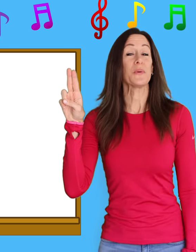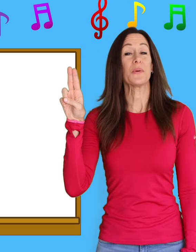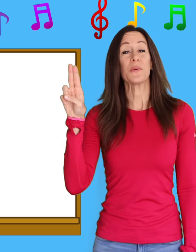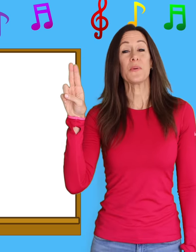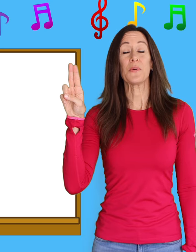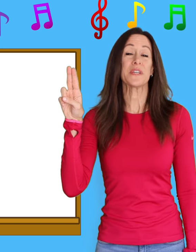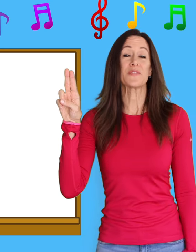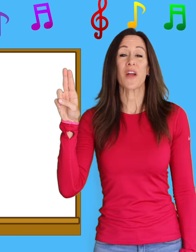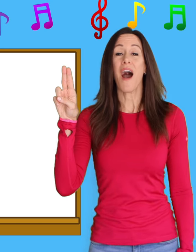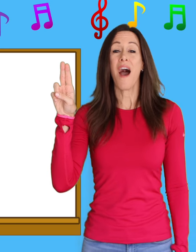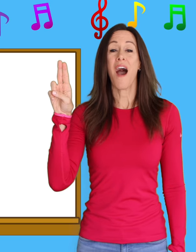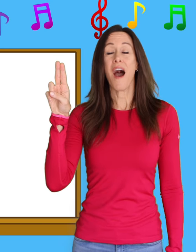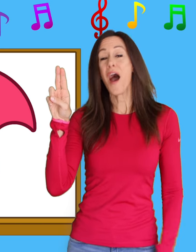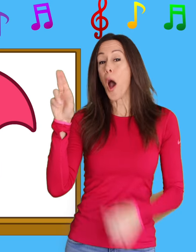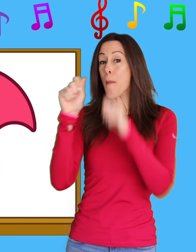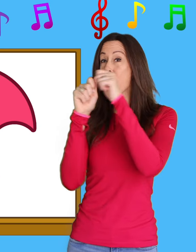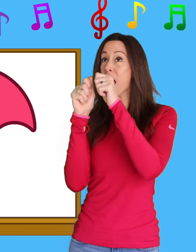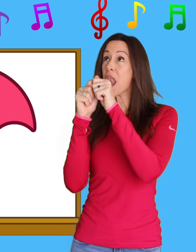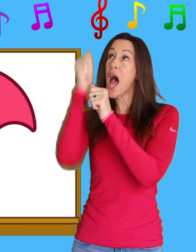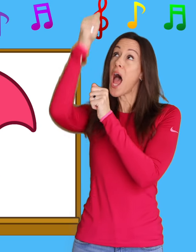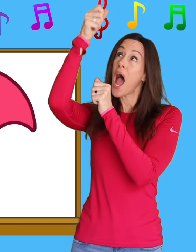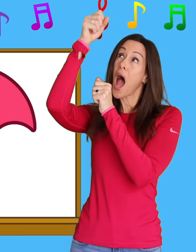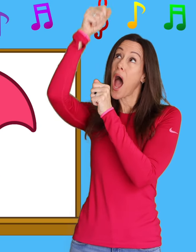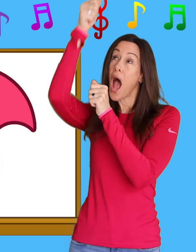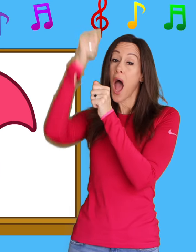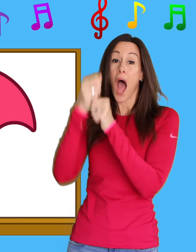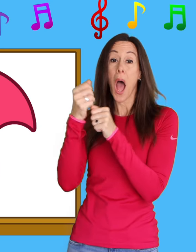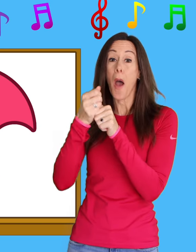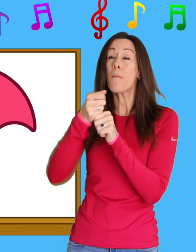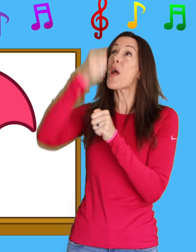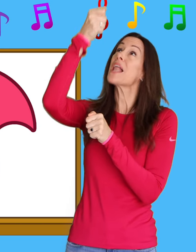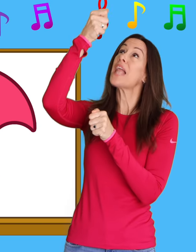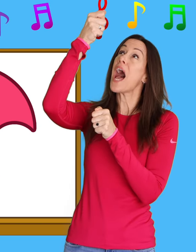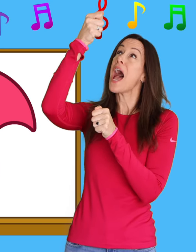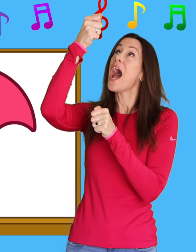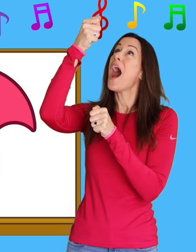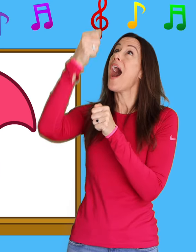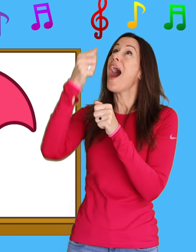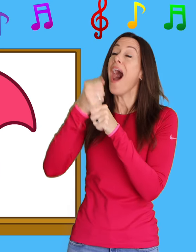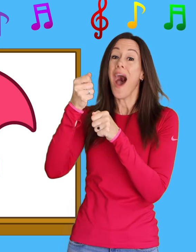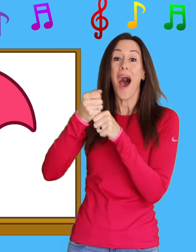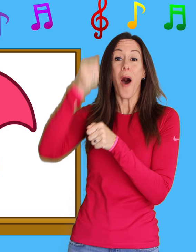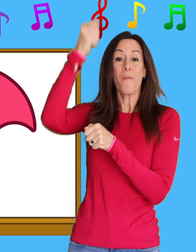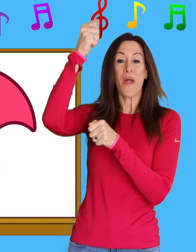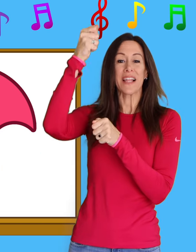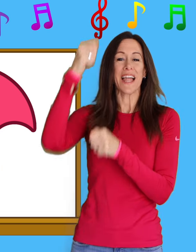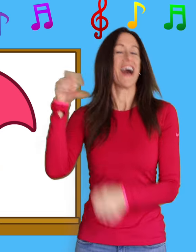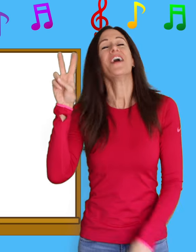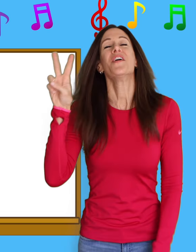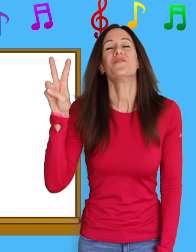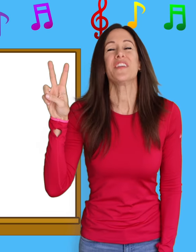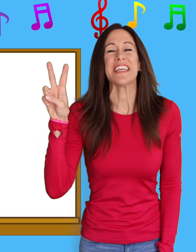is for U-U-Umbrella, U-U-Umbrella, U-U-Umbrella V